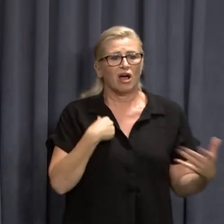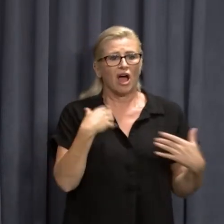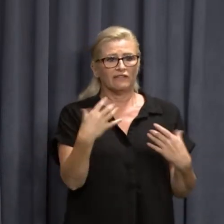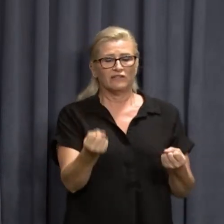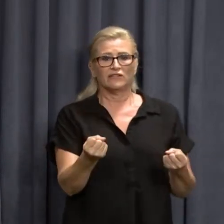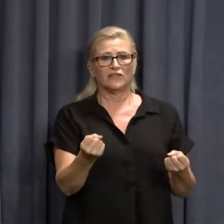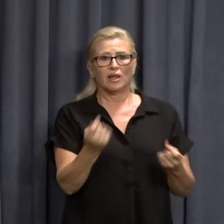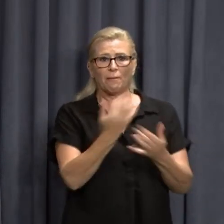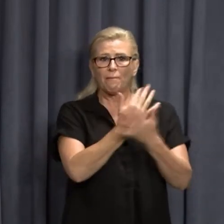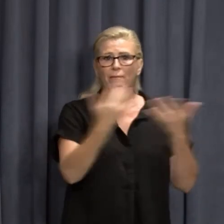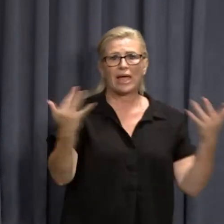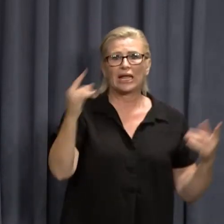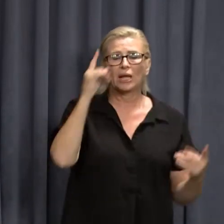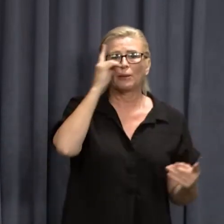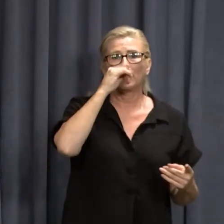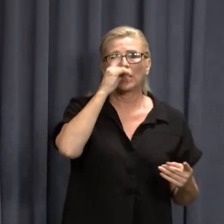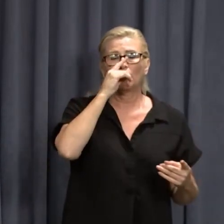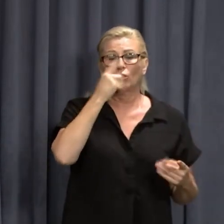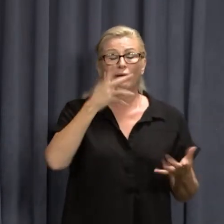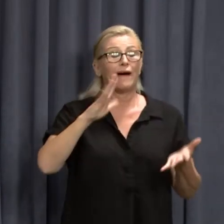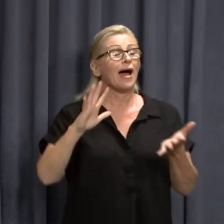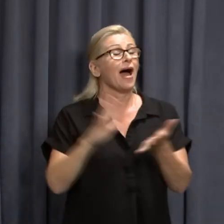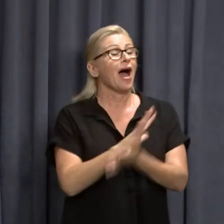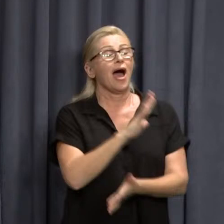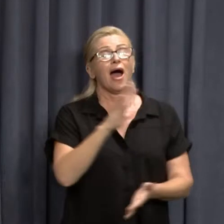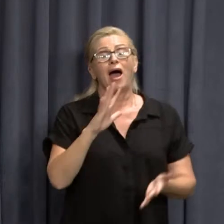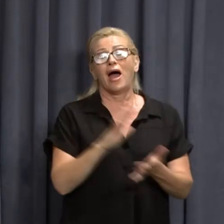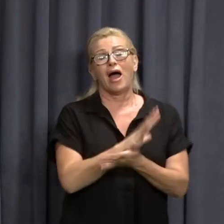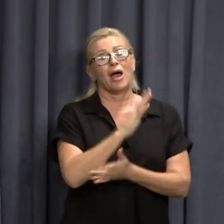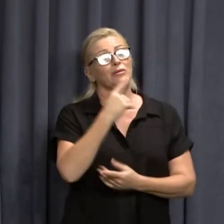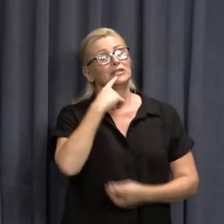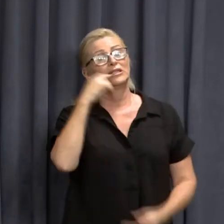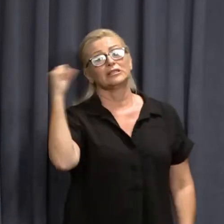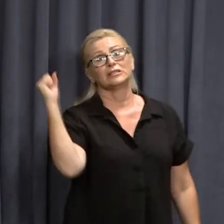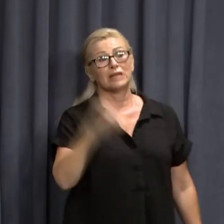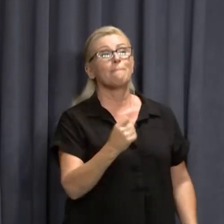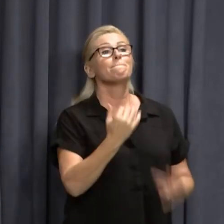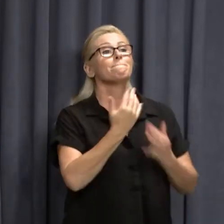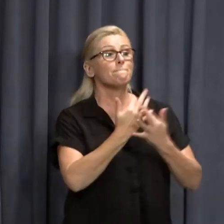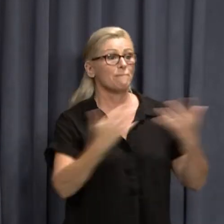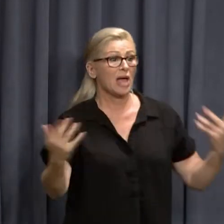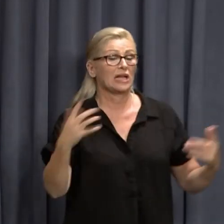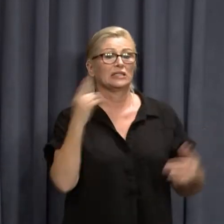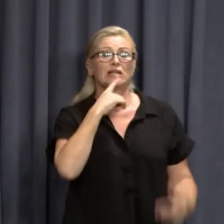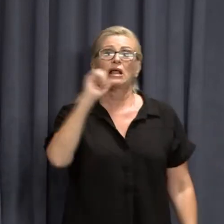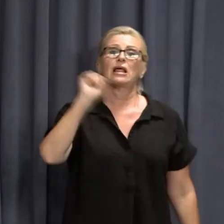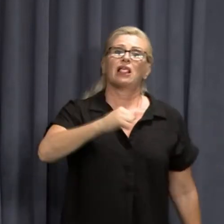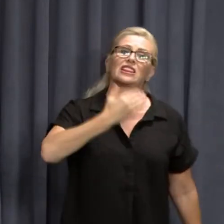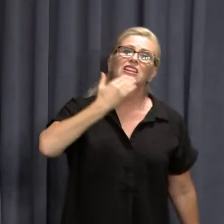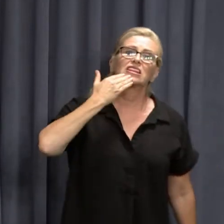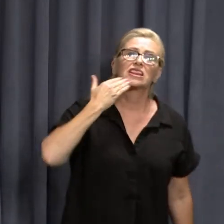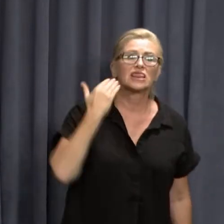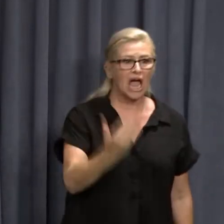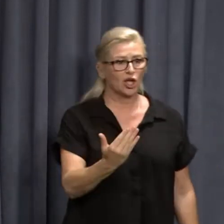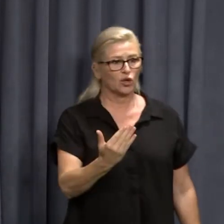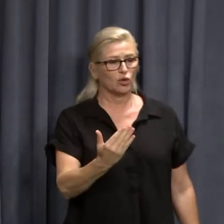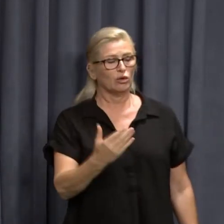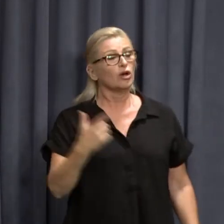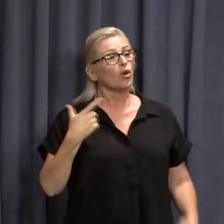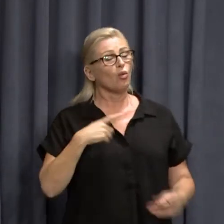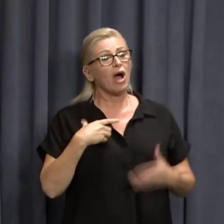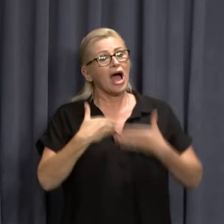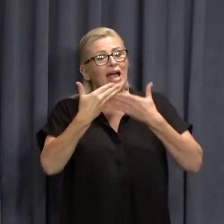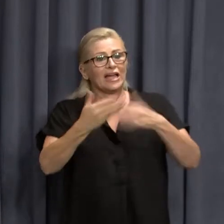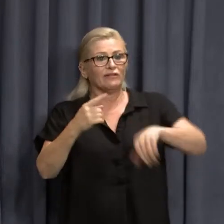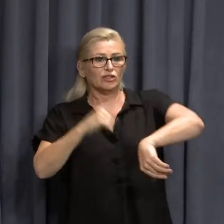many people very happy with the announcement we've made and I mean many people because it gives them the opportunity to